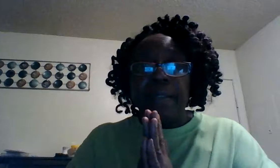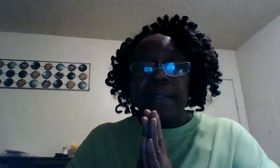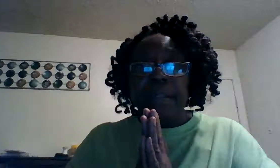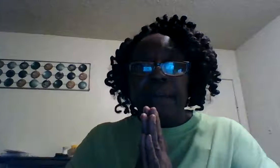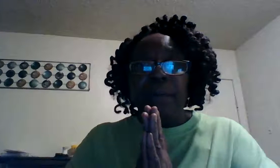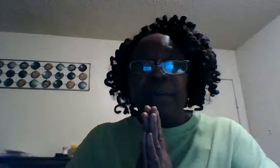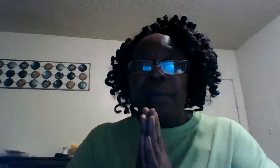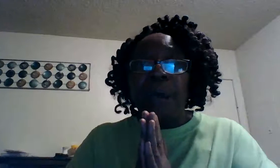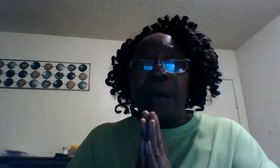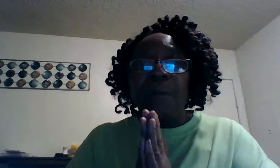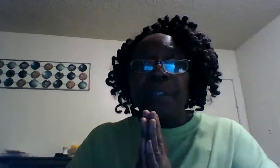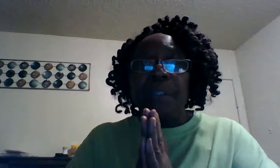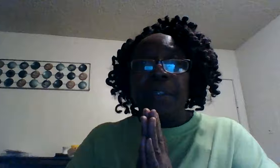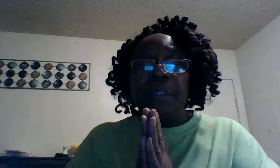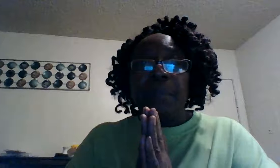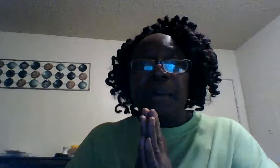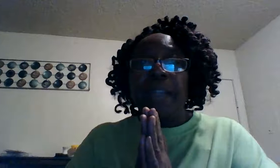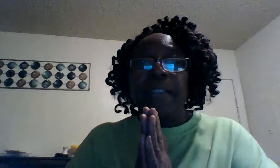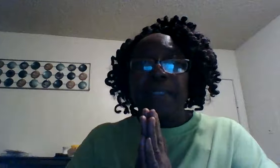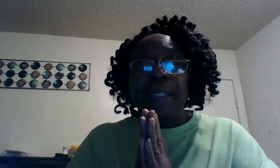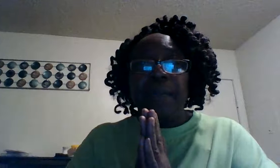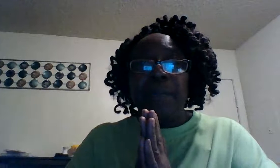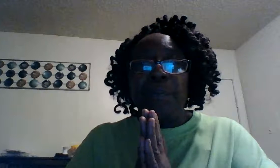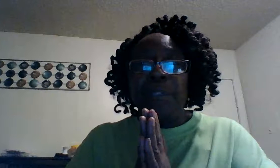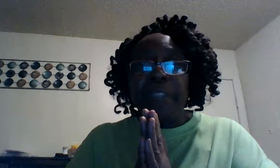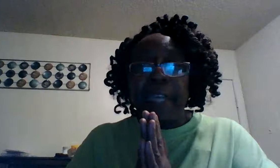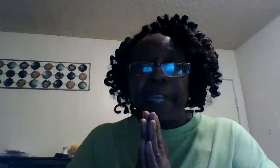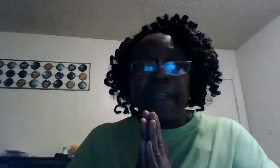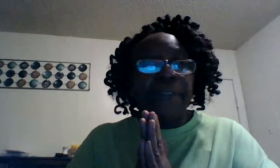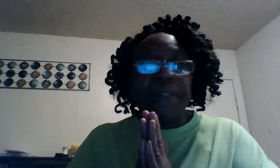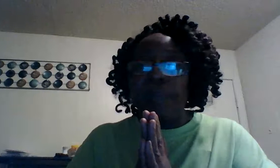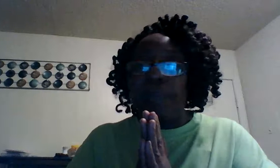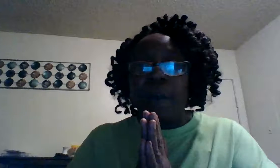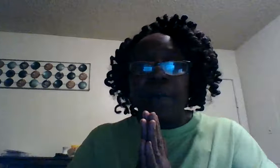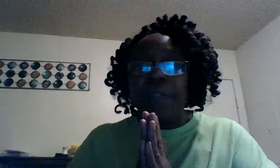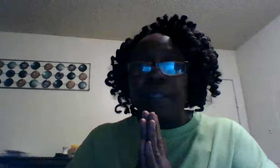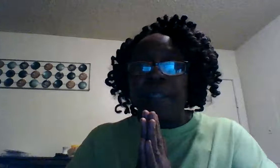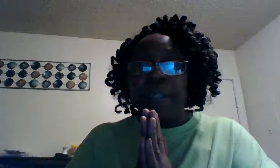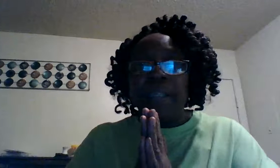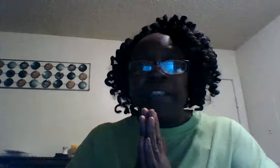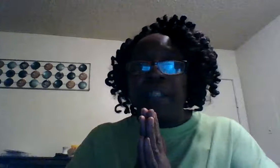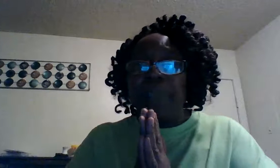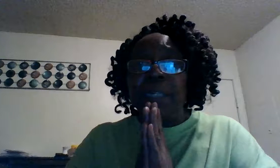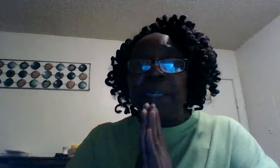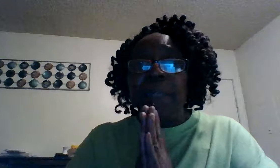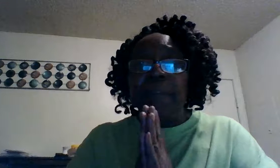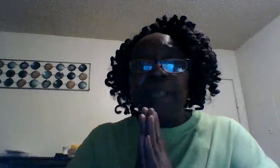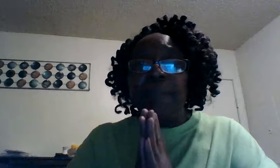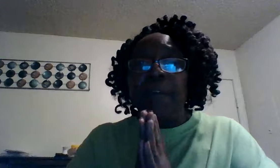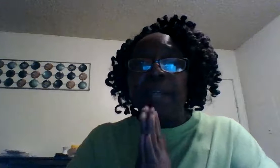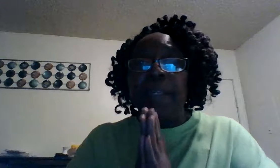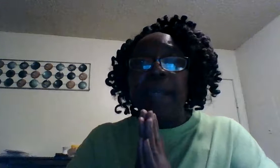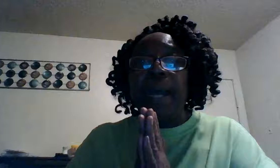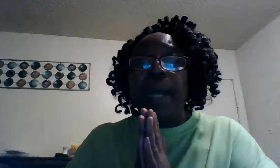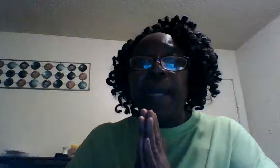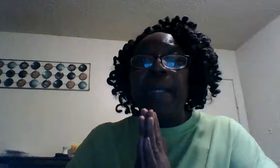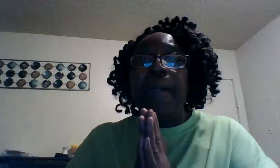on the cross my sin was nailed to the cross and just believe and say father here I am